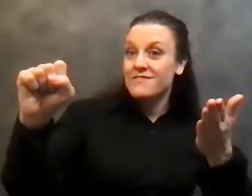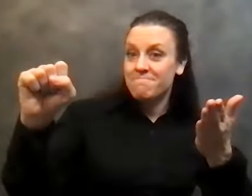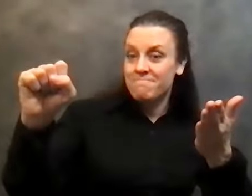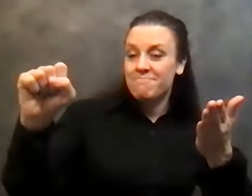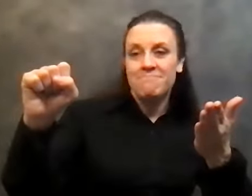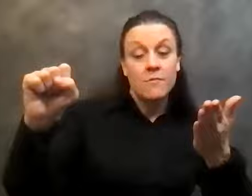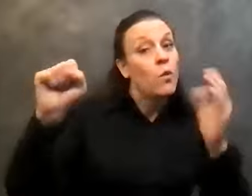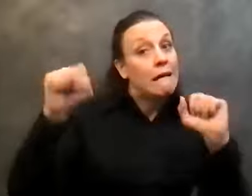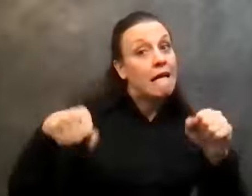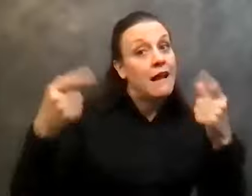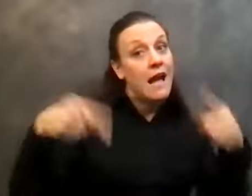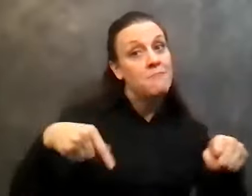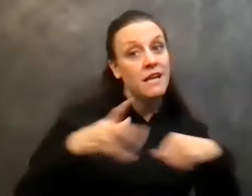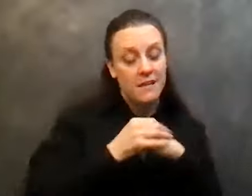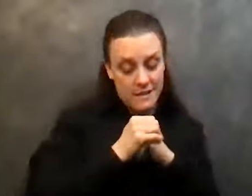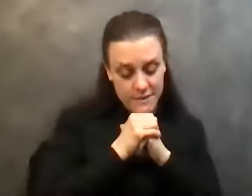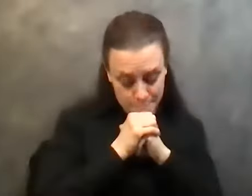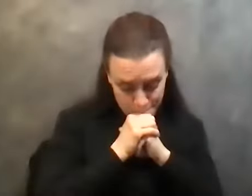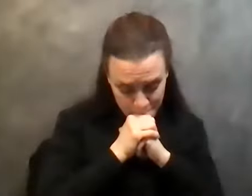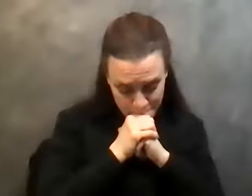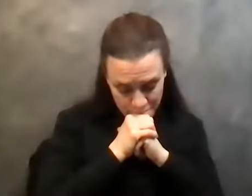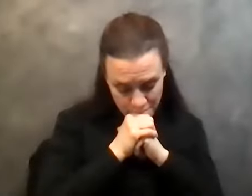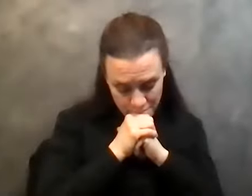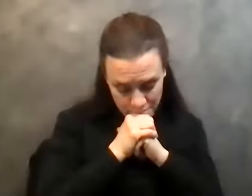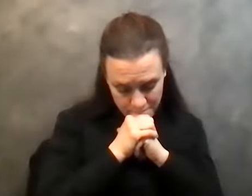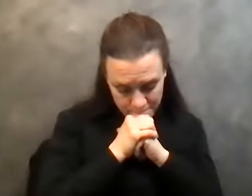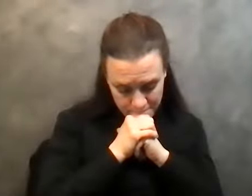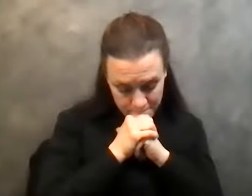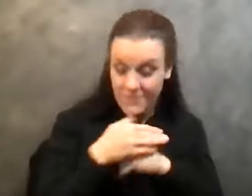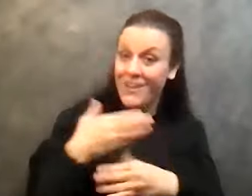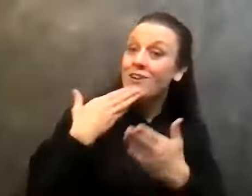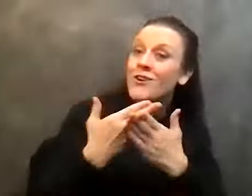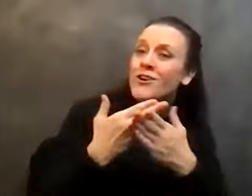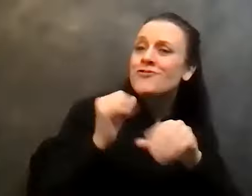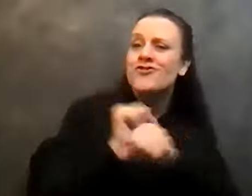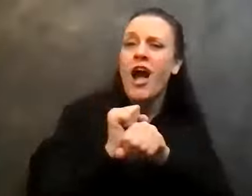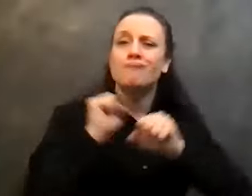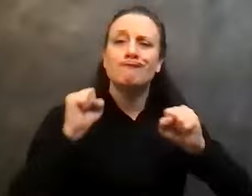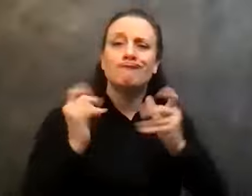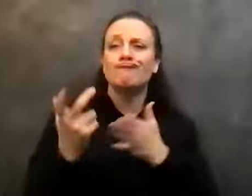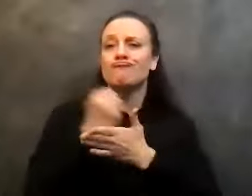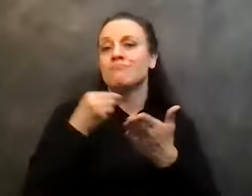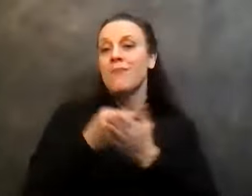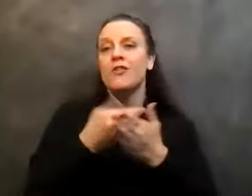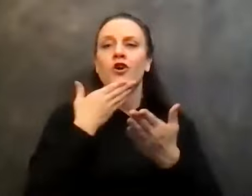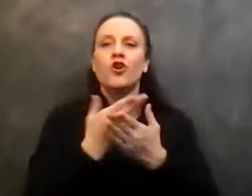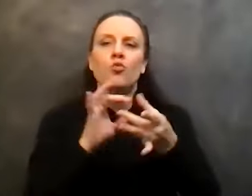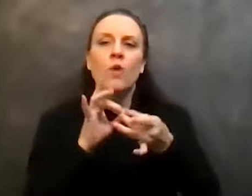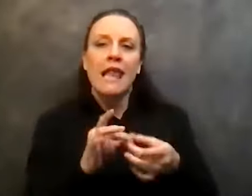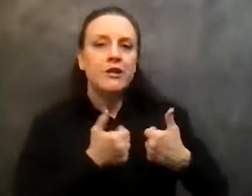happen is, is the, the good job and the, and the good relationship and the nice house and,